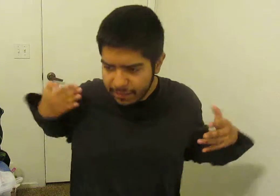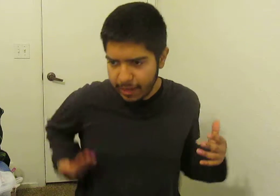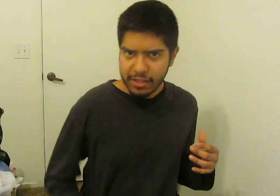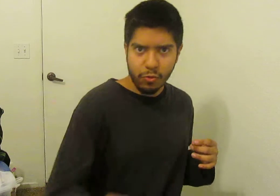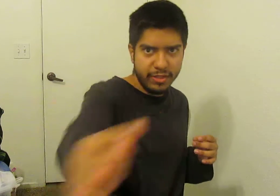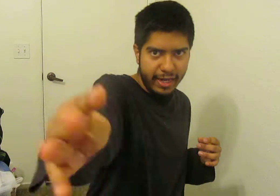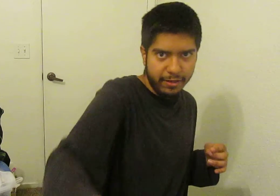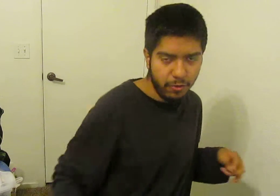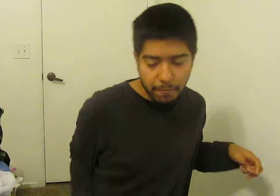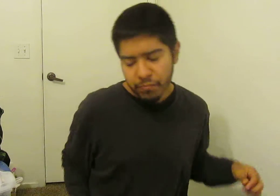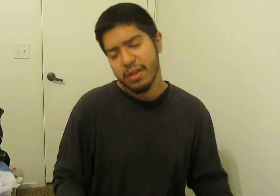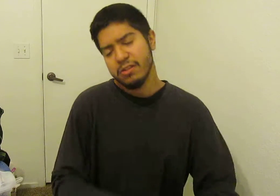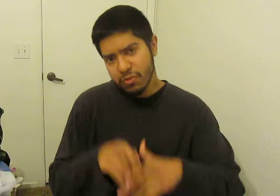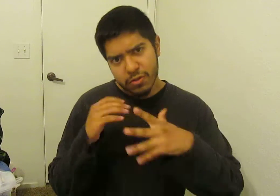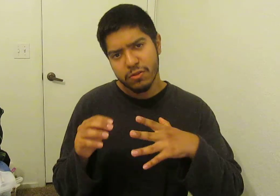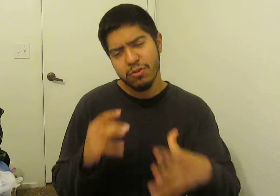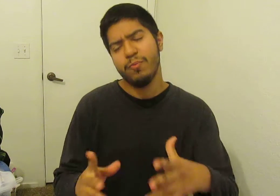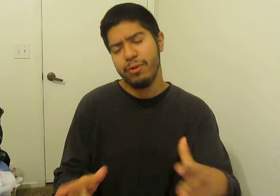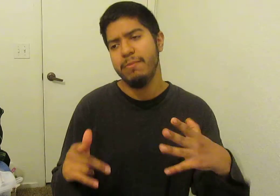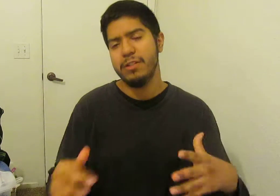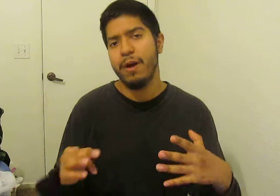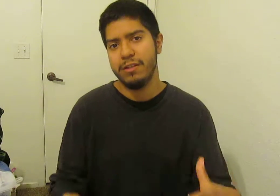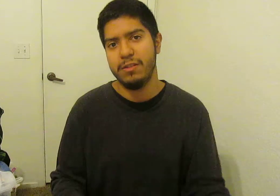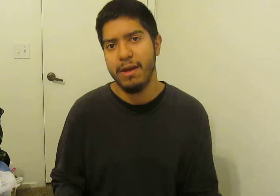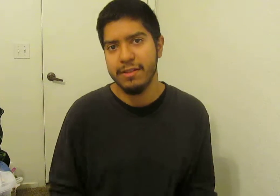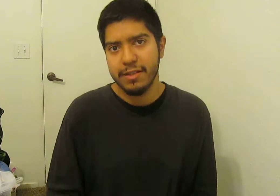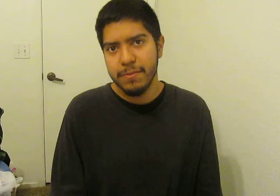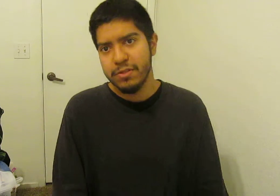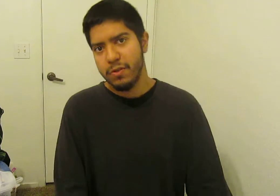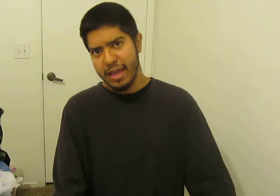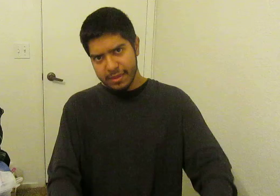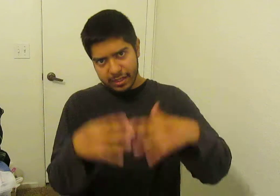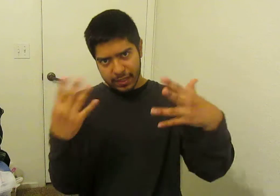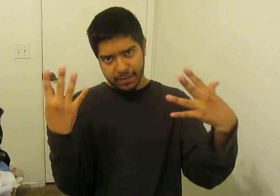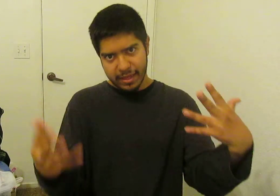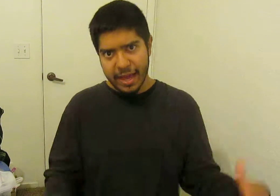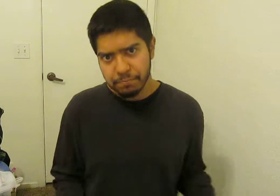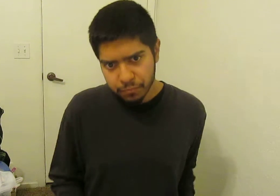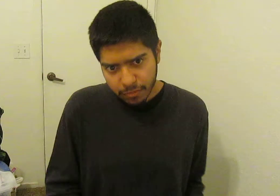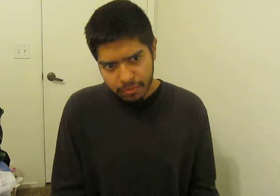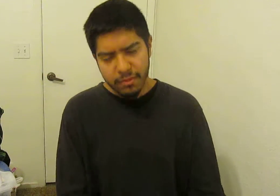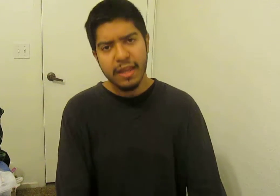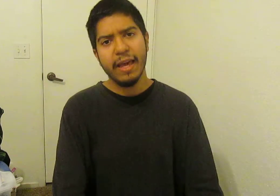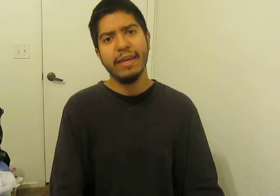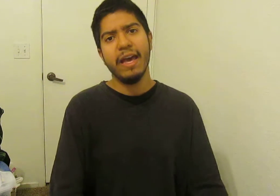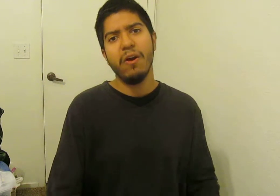of aiming towards an end goal. So, those are pretty much pauses about this episode. And then even that, I like how